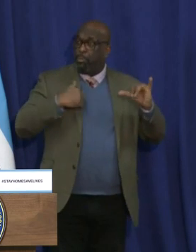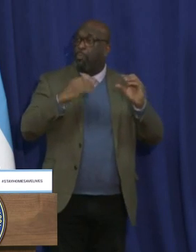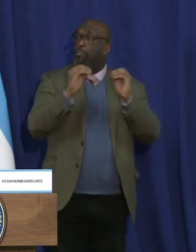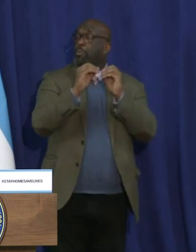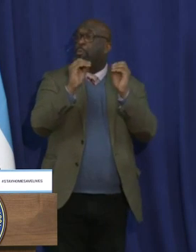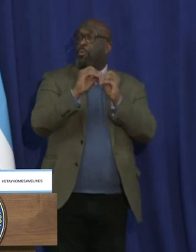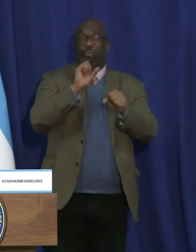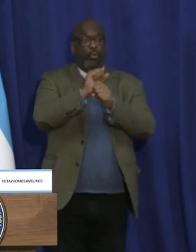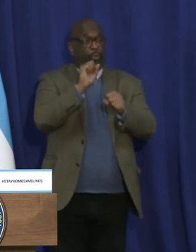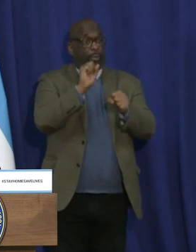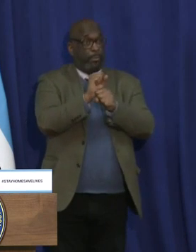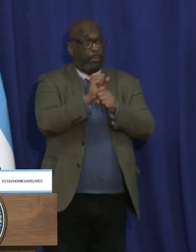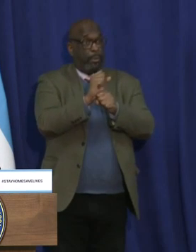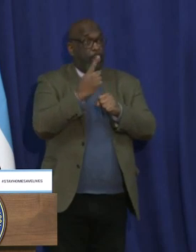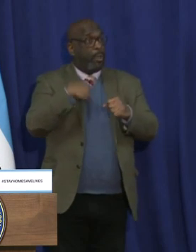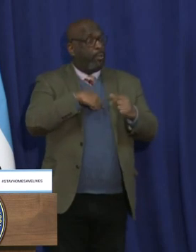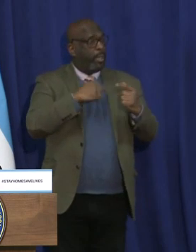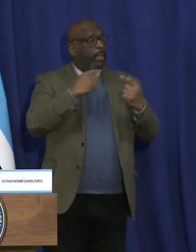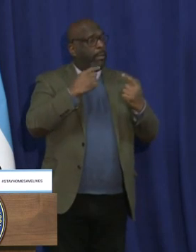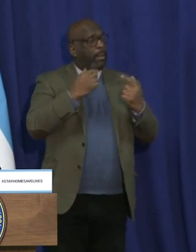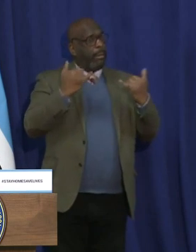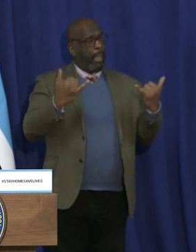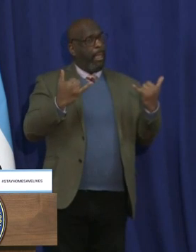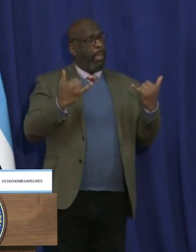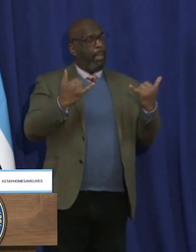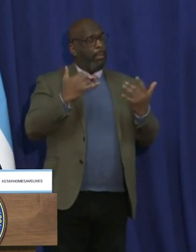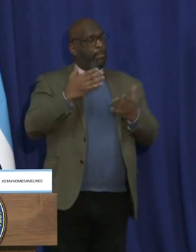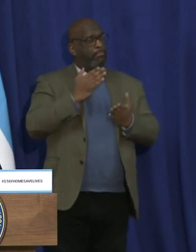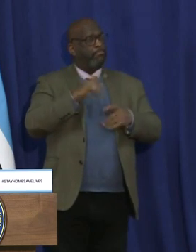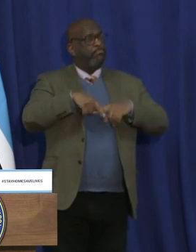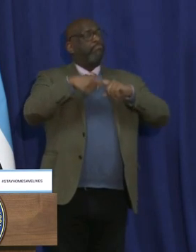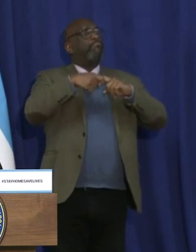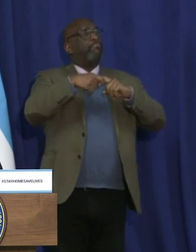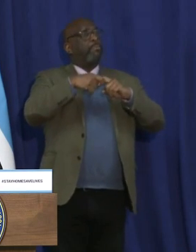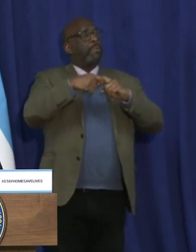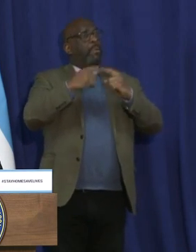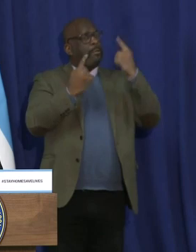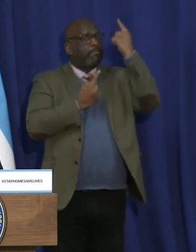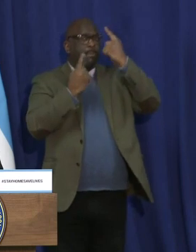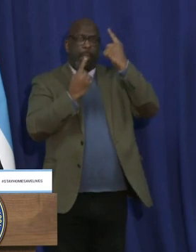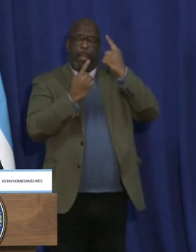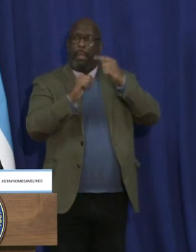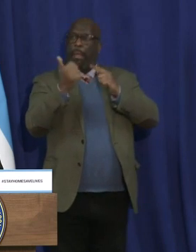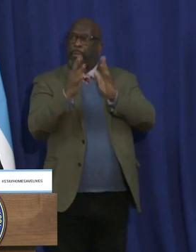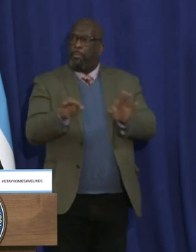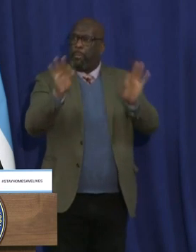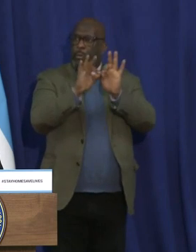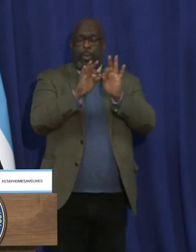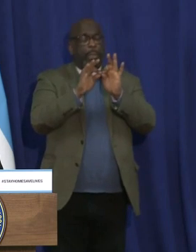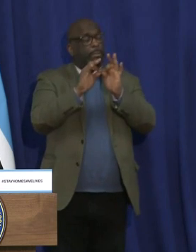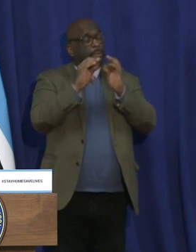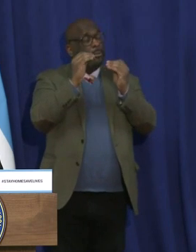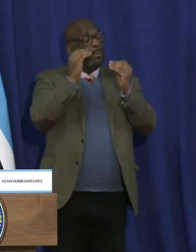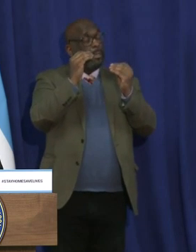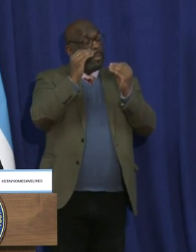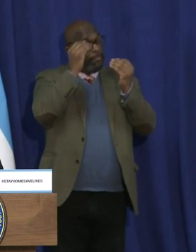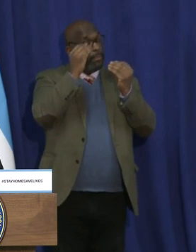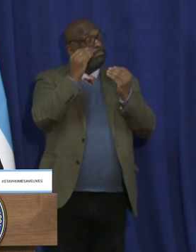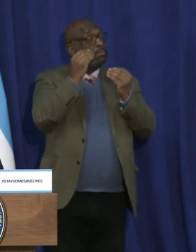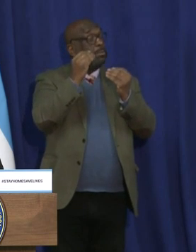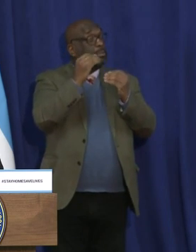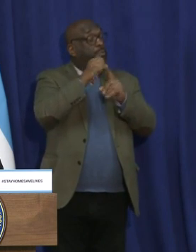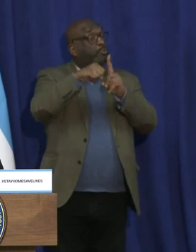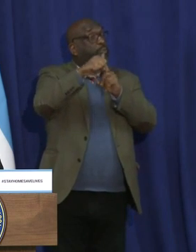And we have reached another critical moment for our city, confronting the impact of COVID-19 on